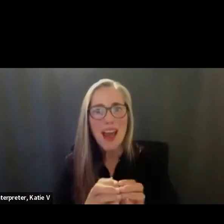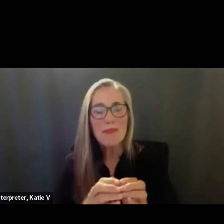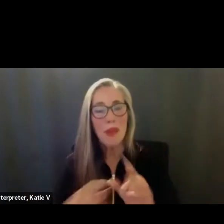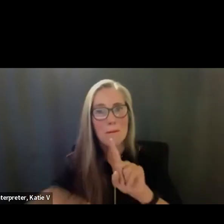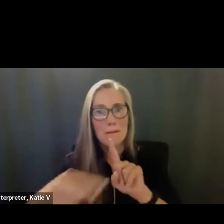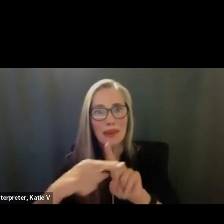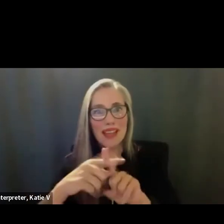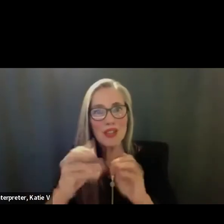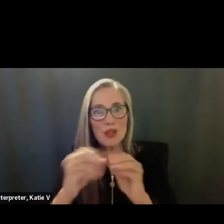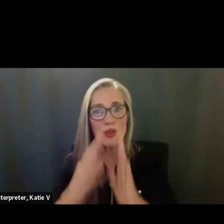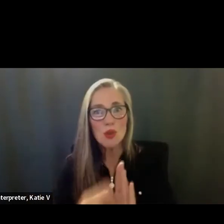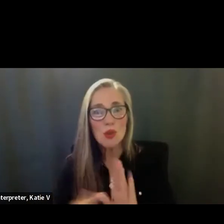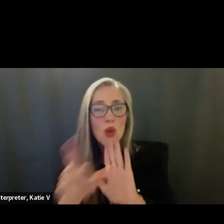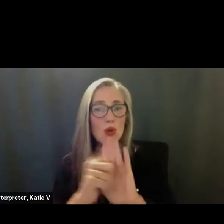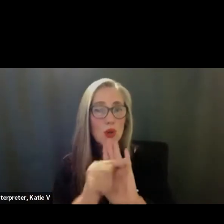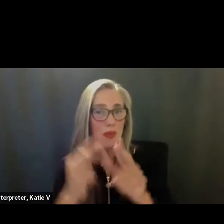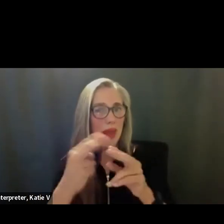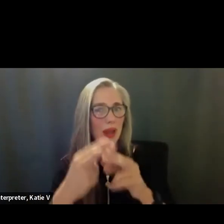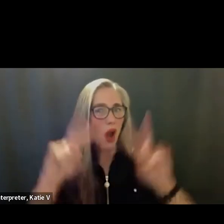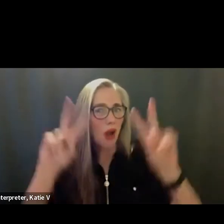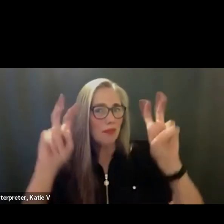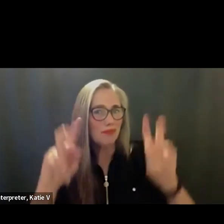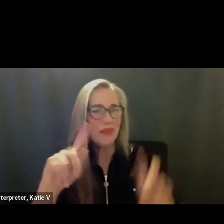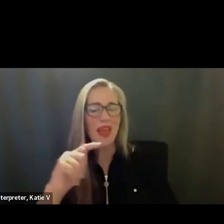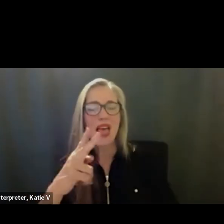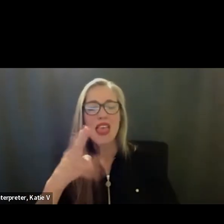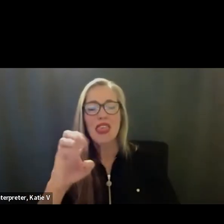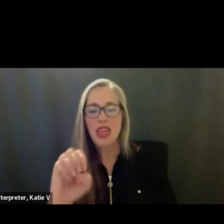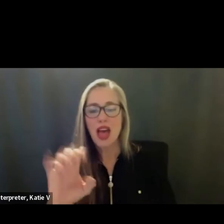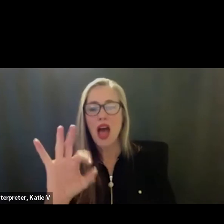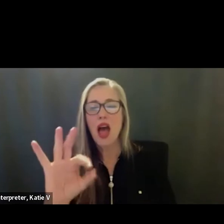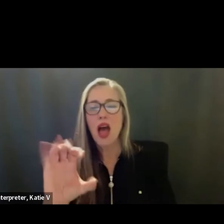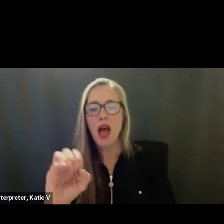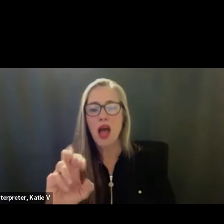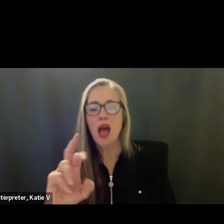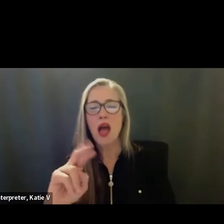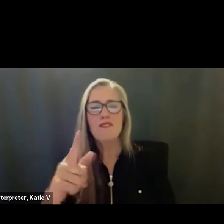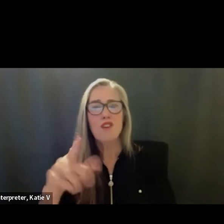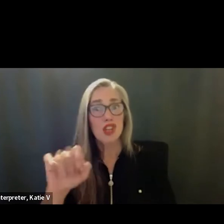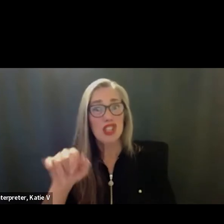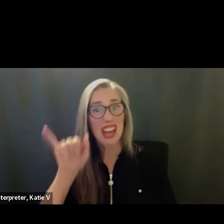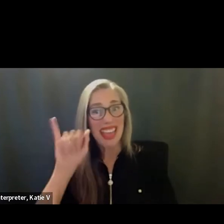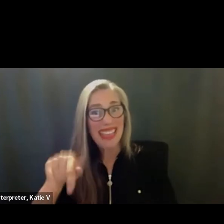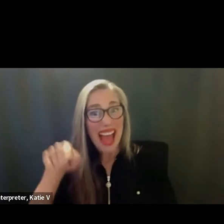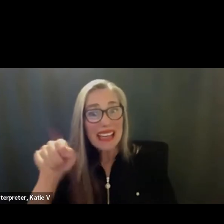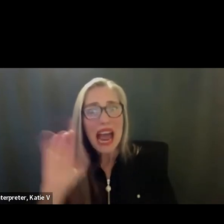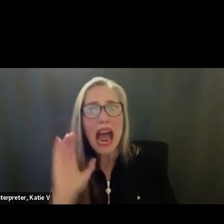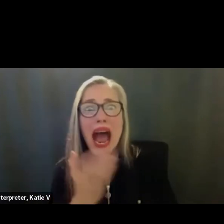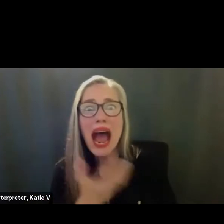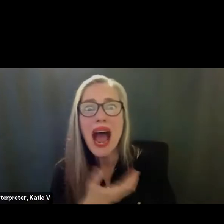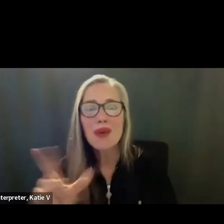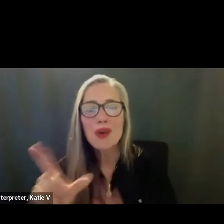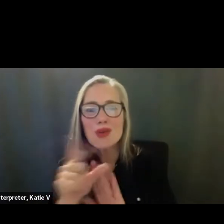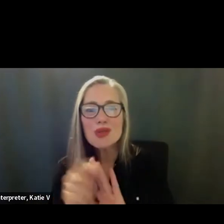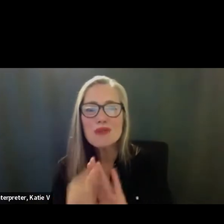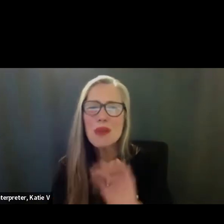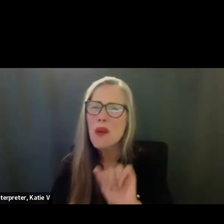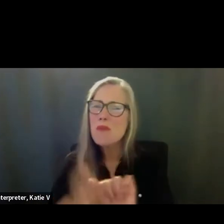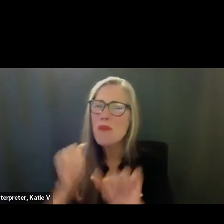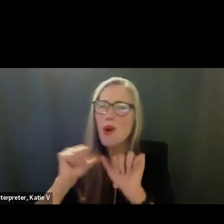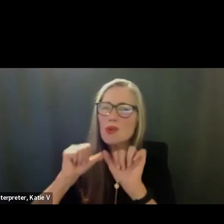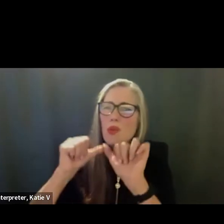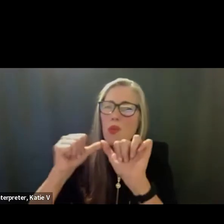don't know, our school newspaper is the oldest and longest running school newspaper in California. And